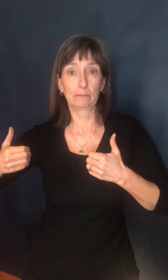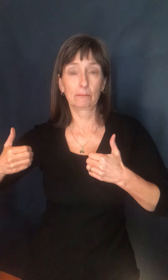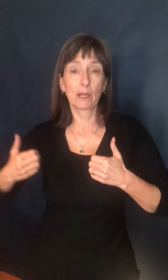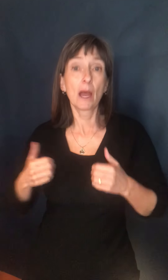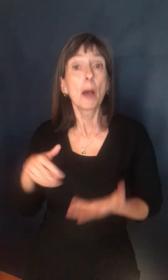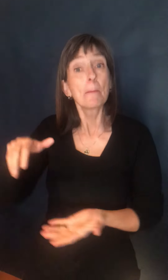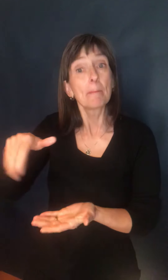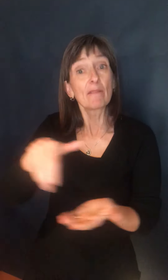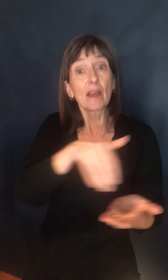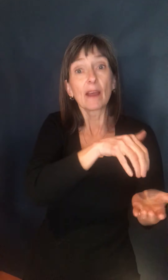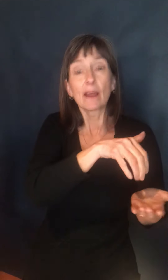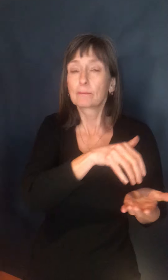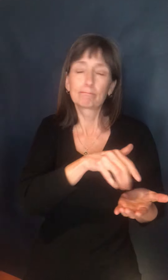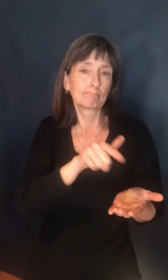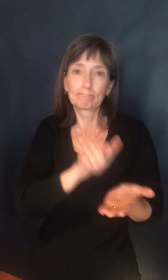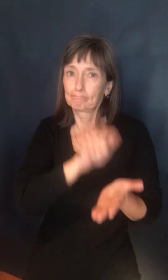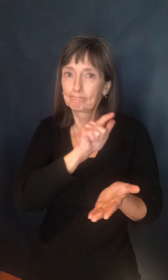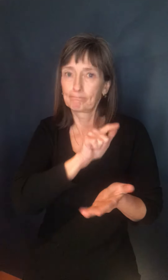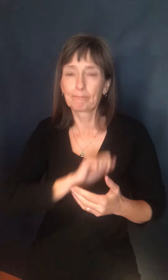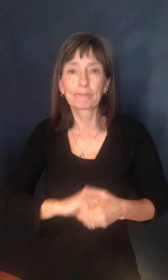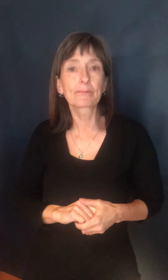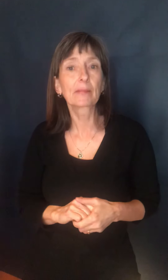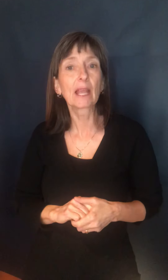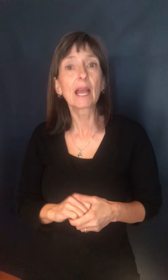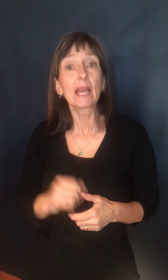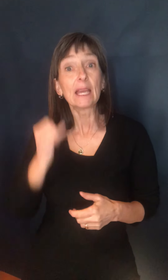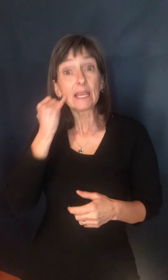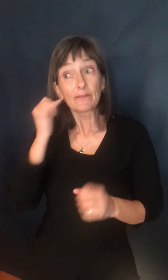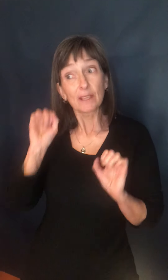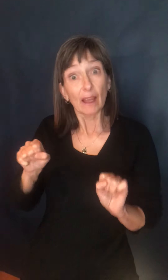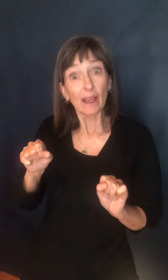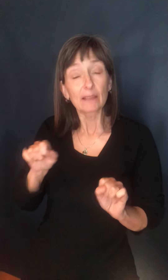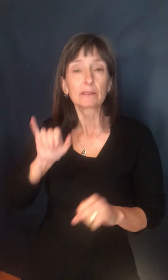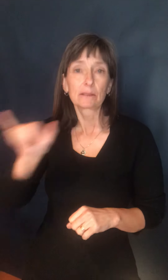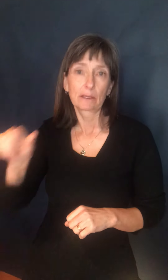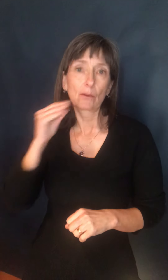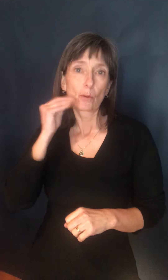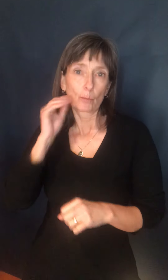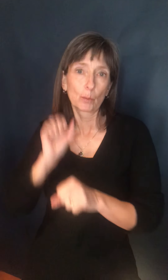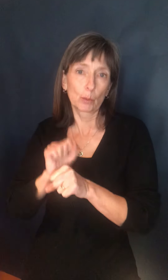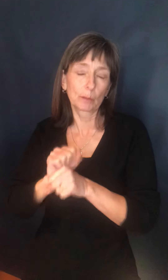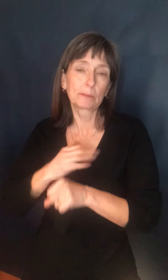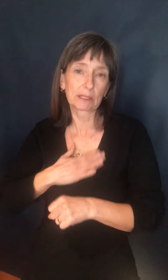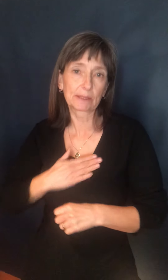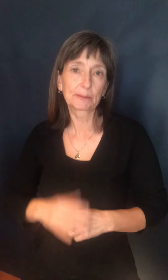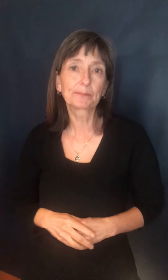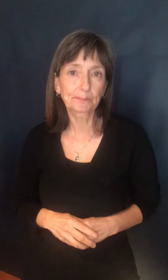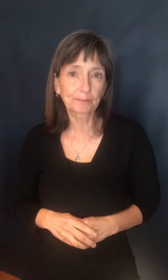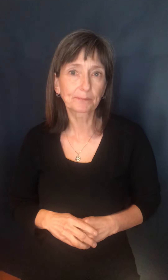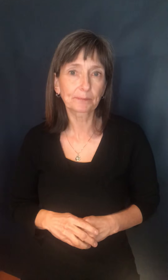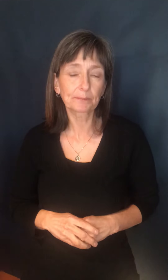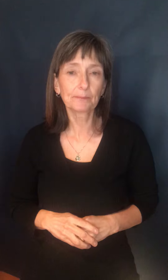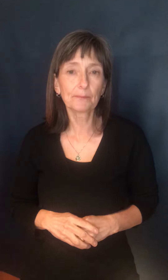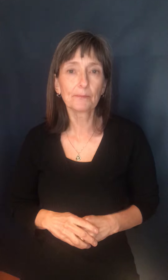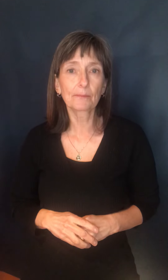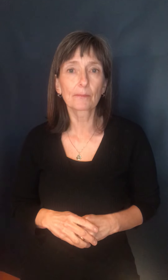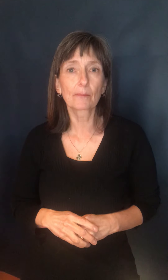Where possible, any employee that can work from home should continue to do so. And maintaining work from home